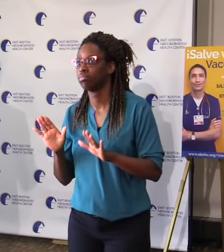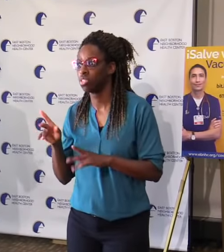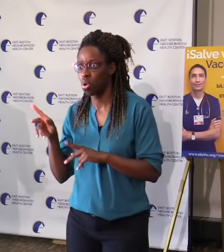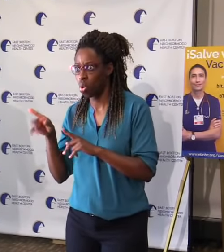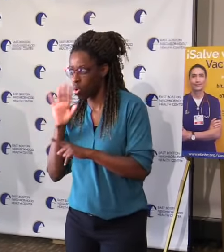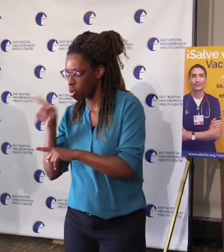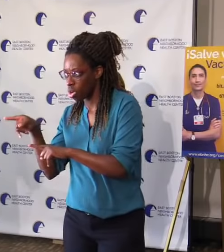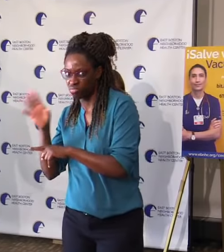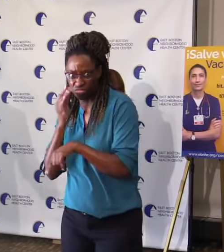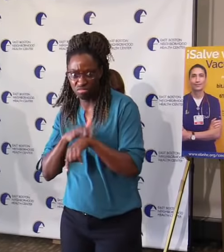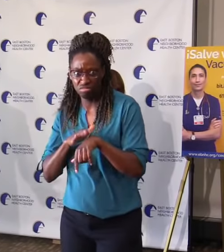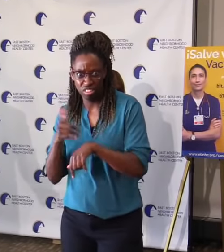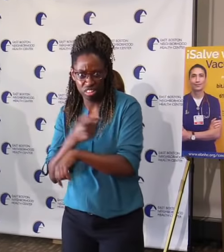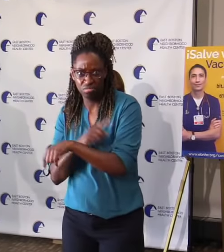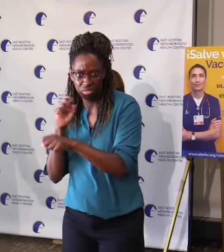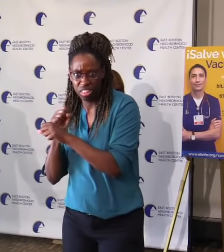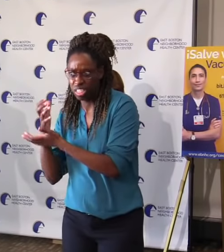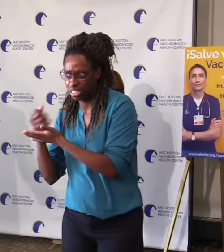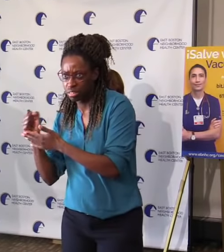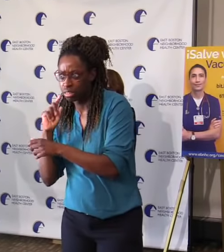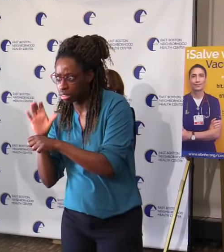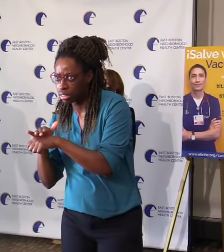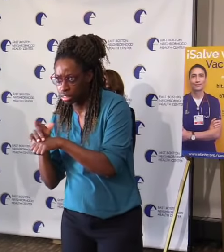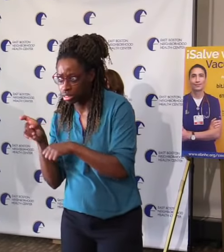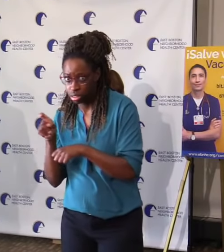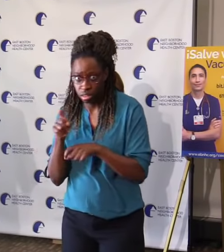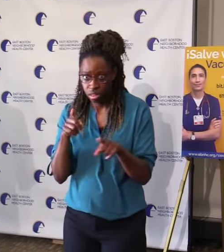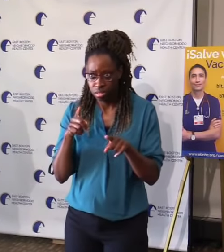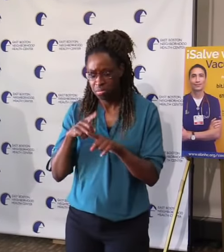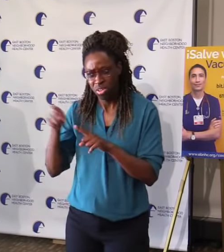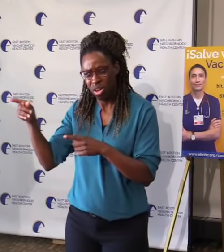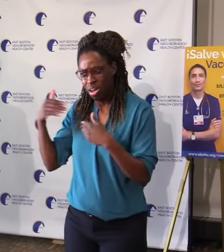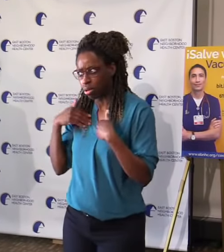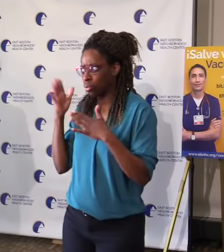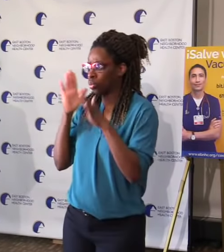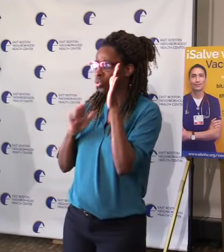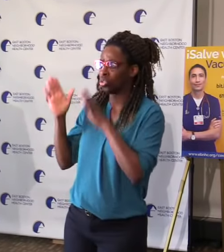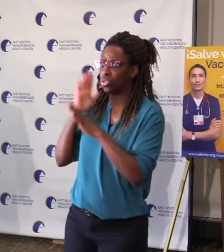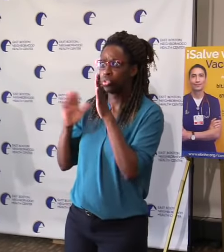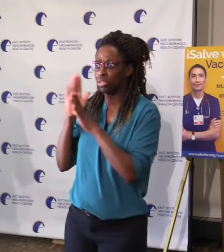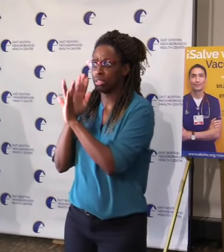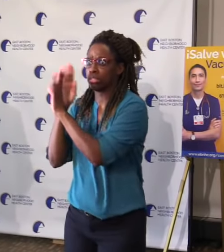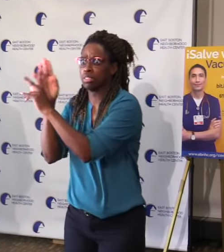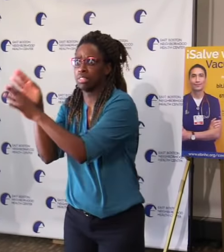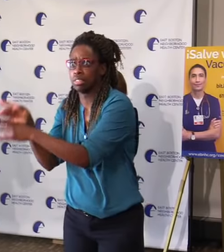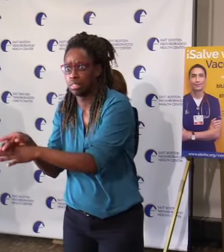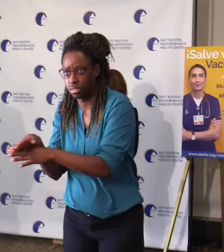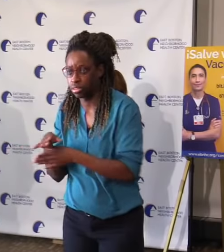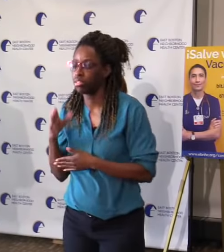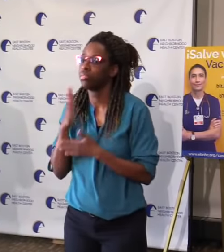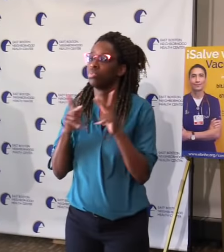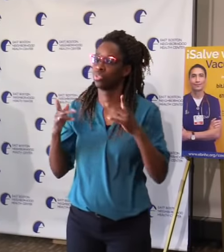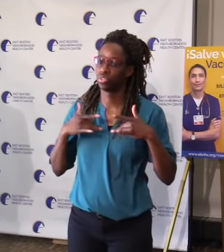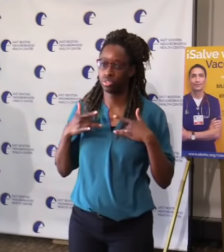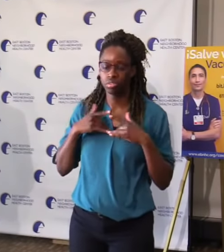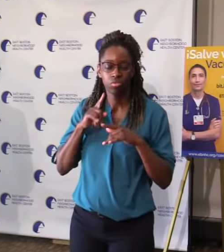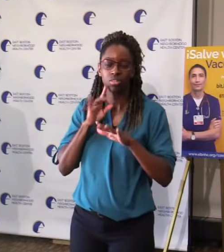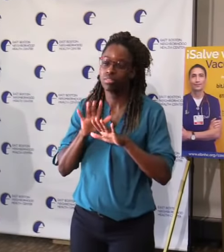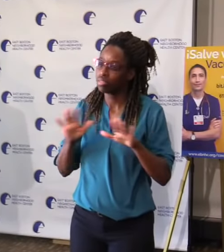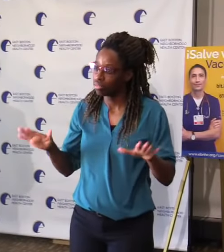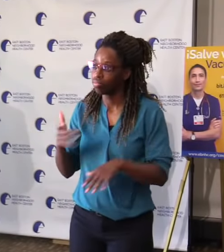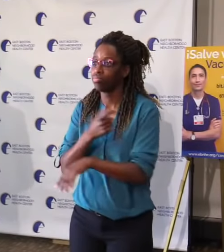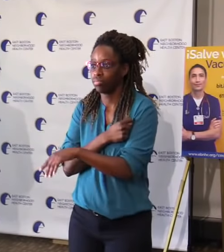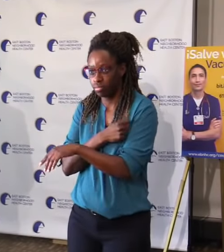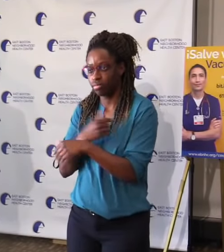vaccine and I'm not going to get my dose even though I have an appointment. If you have an appointment, there is a vaccine there for you.